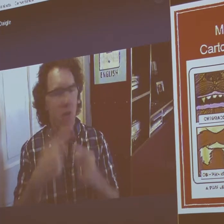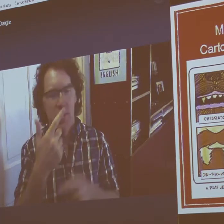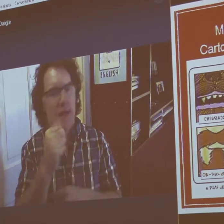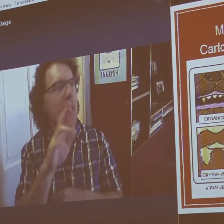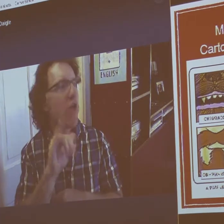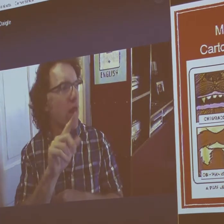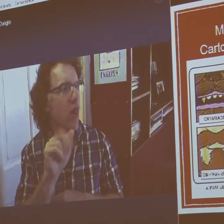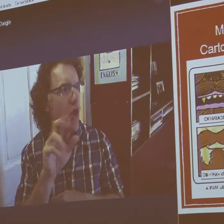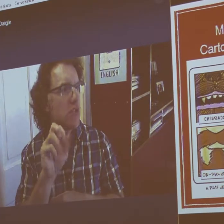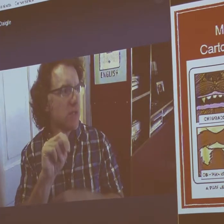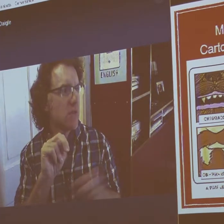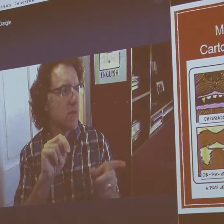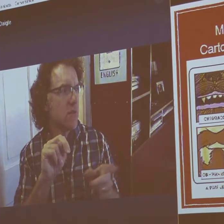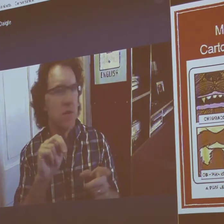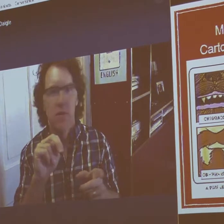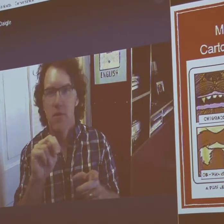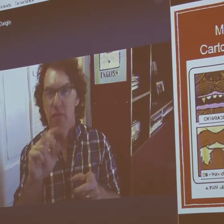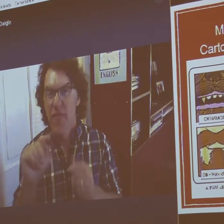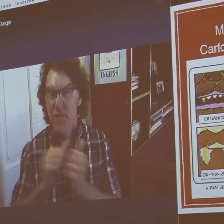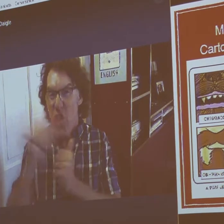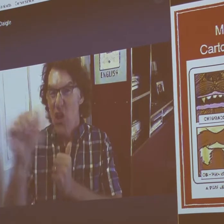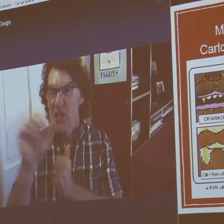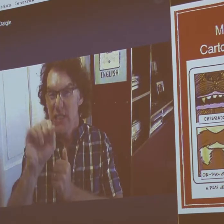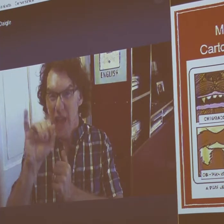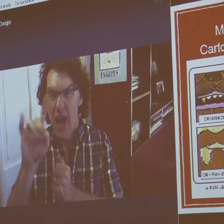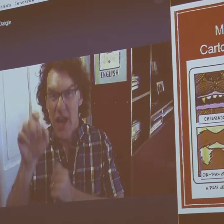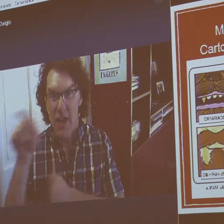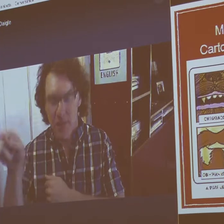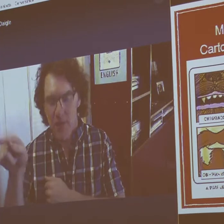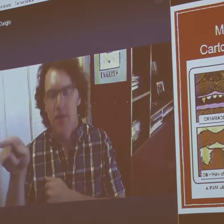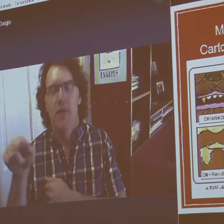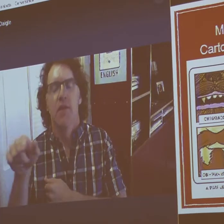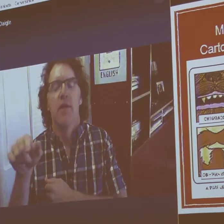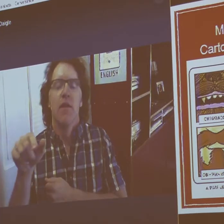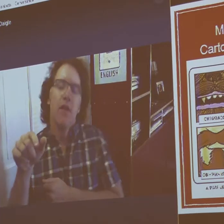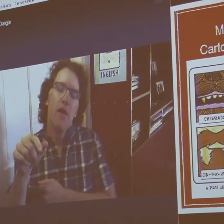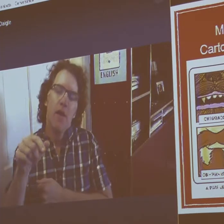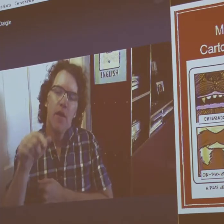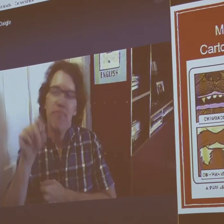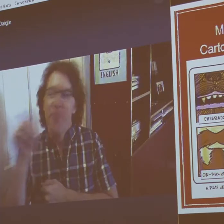I mentioned Gary Larson, the far side.